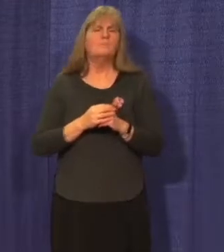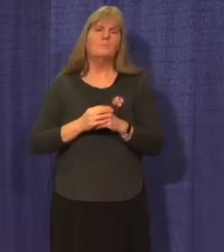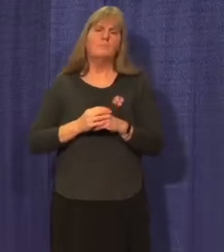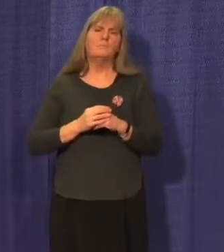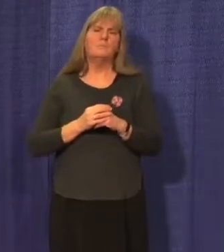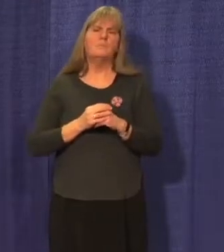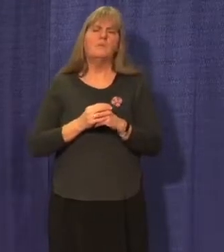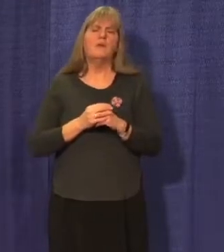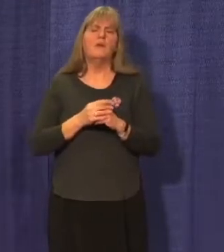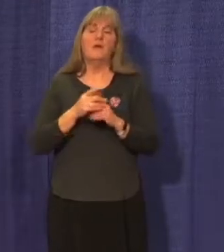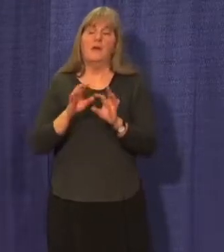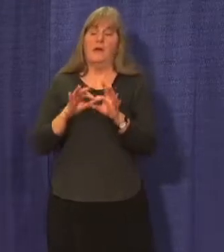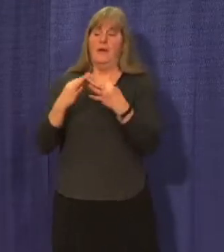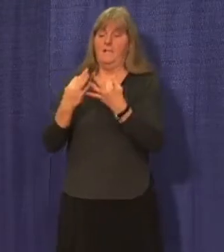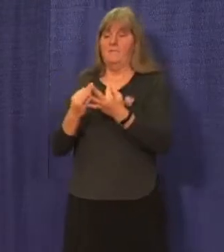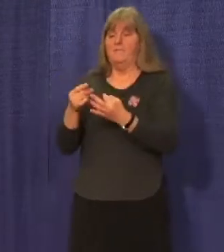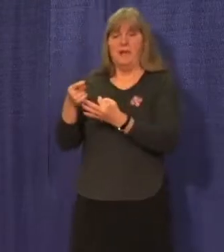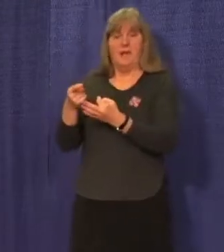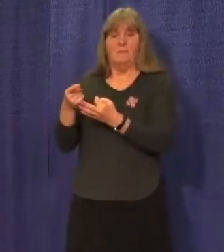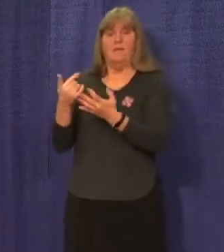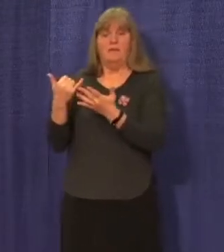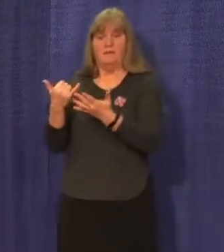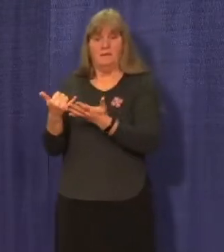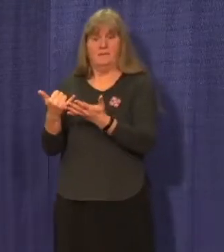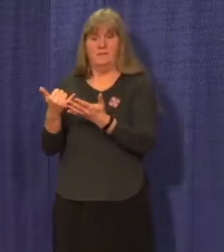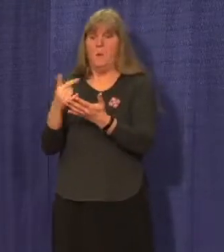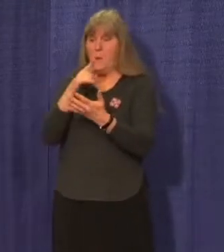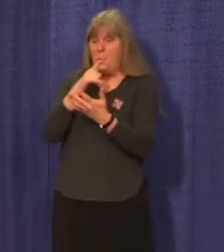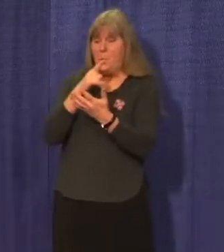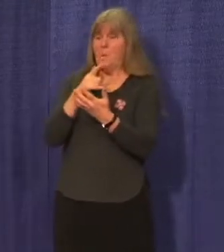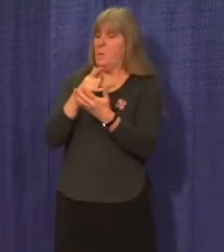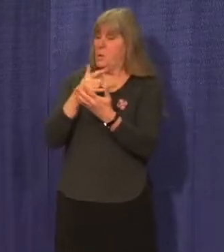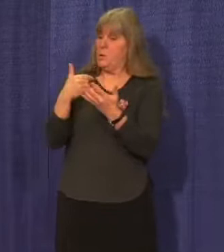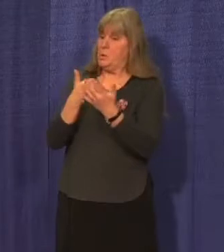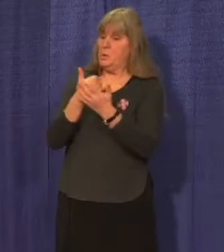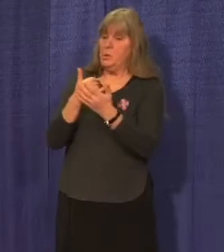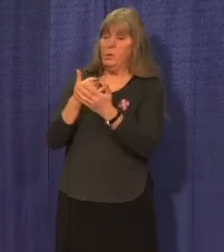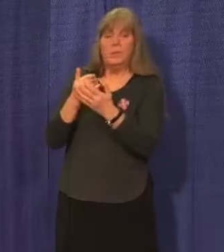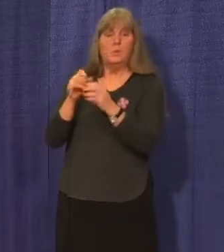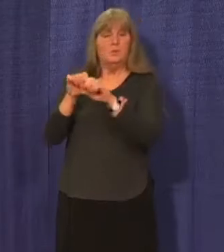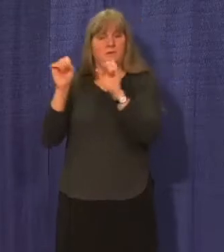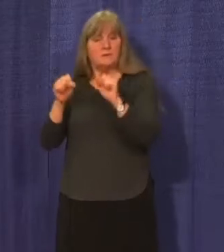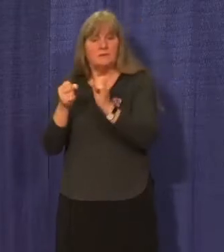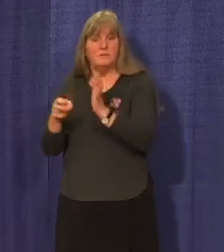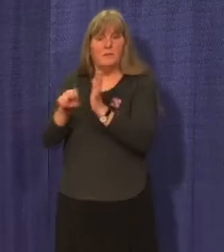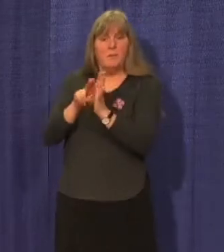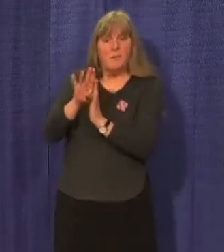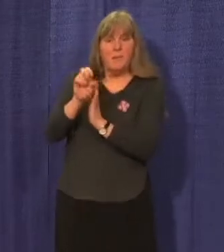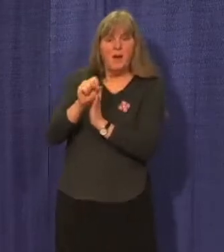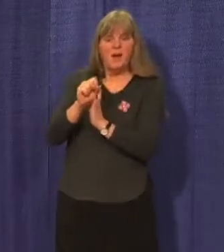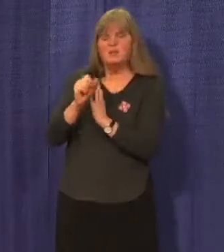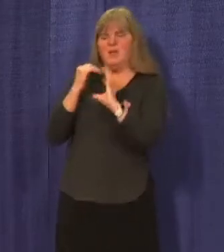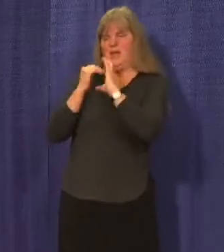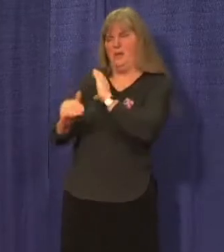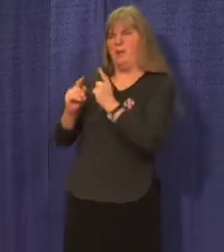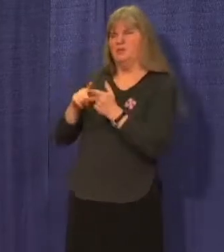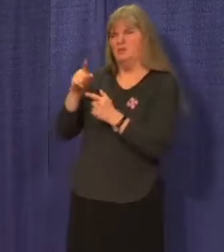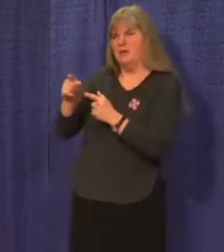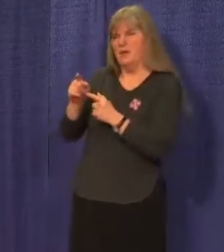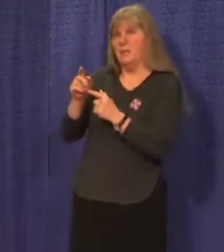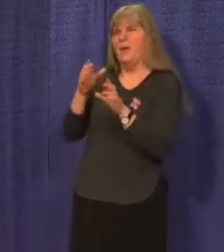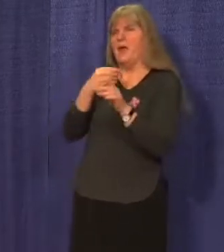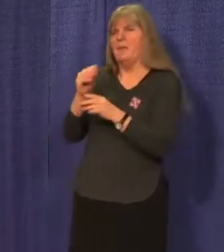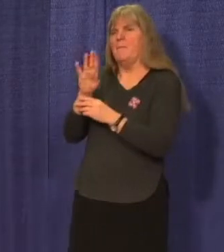Additional families who are being accommodated will be notified directly by email with their bus number and that